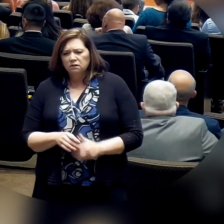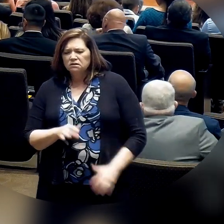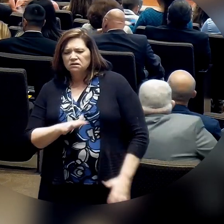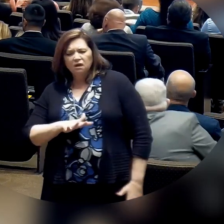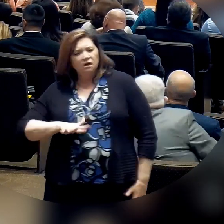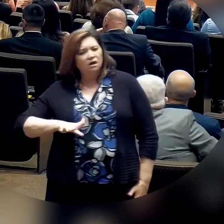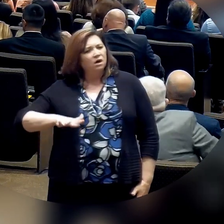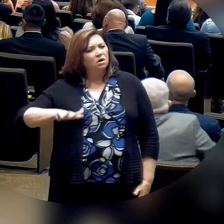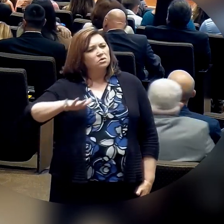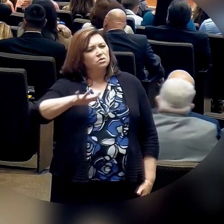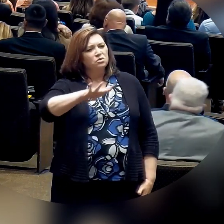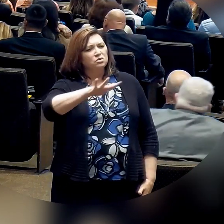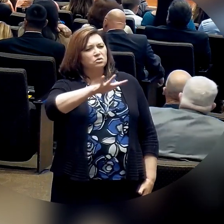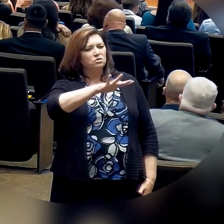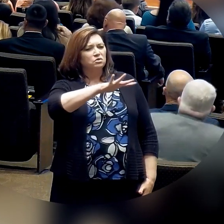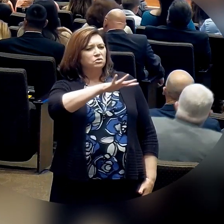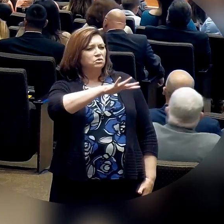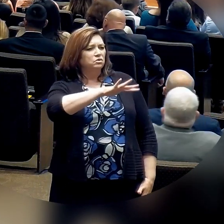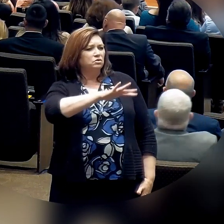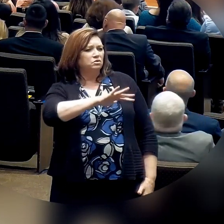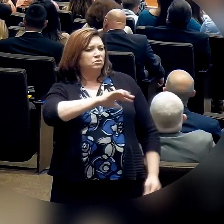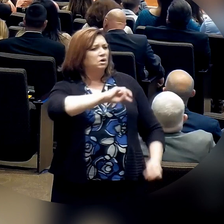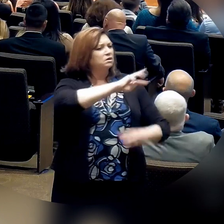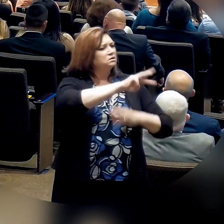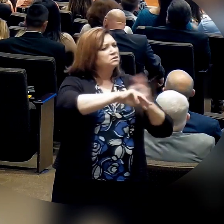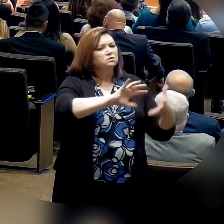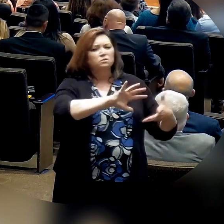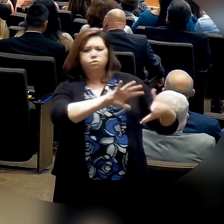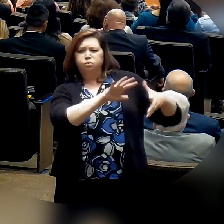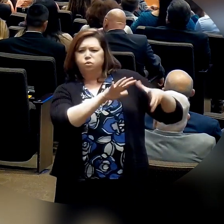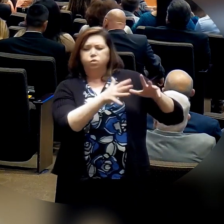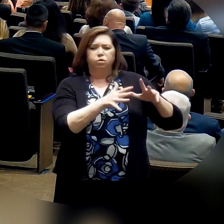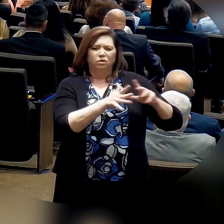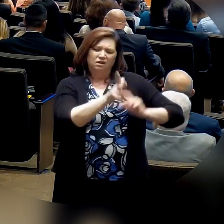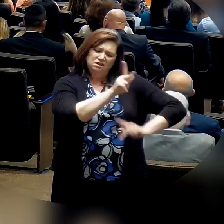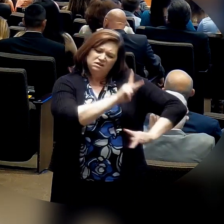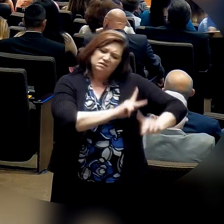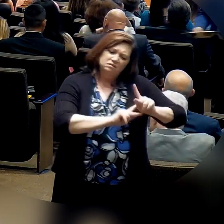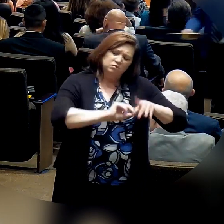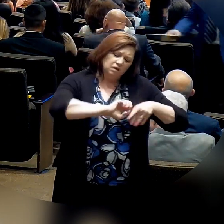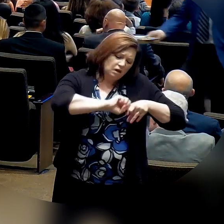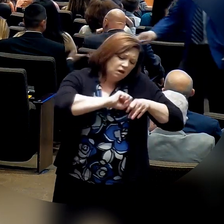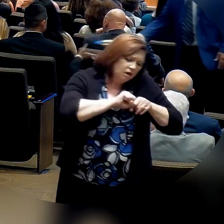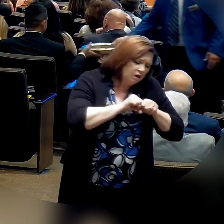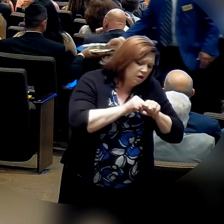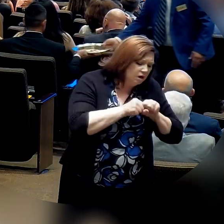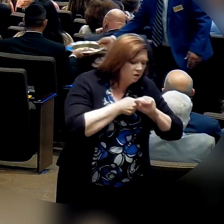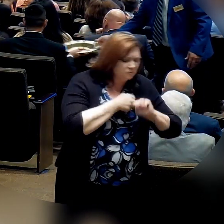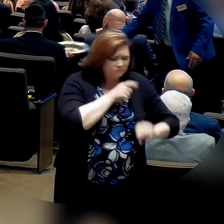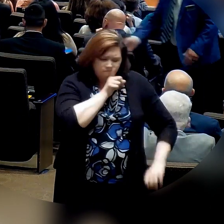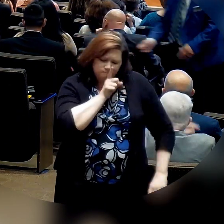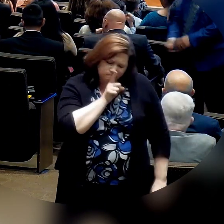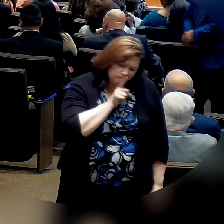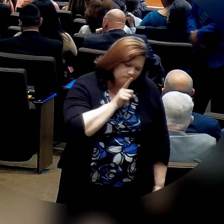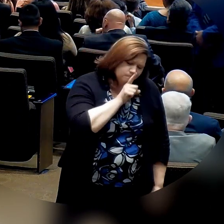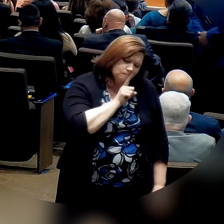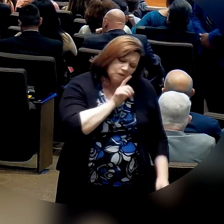Weary souls are broken and blinded by despair. In the